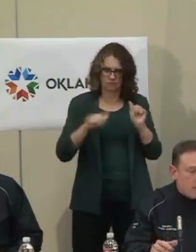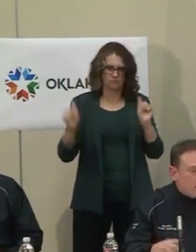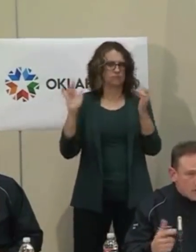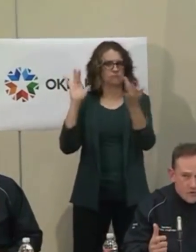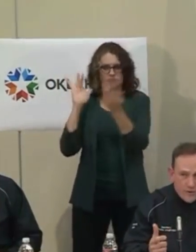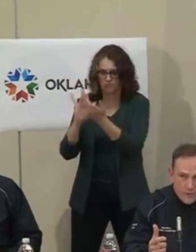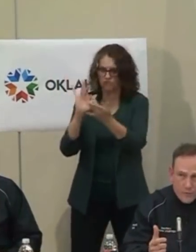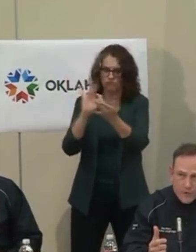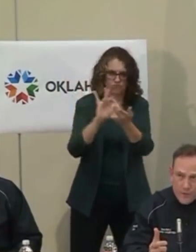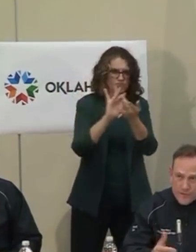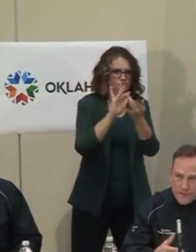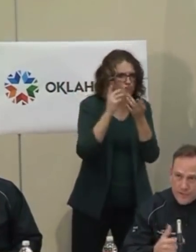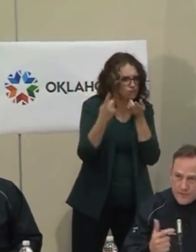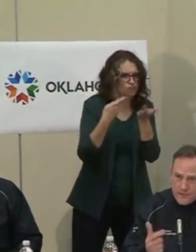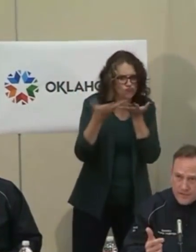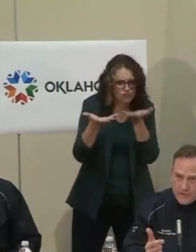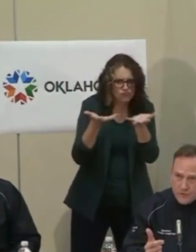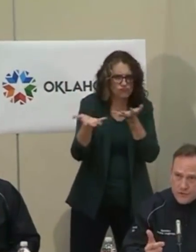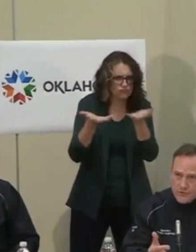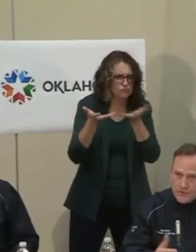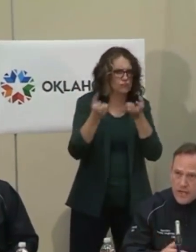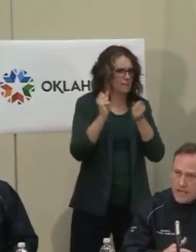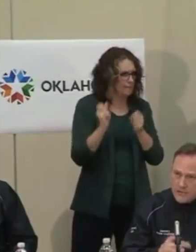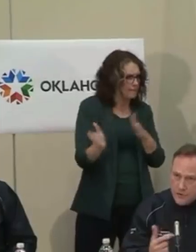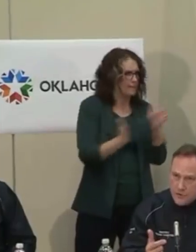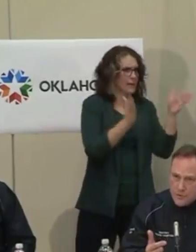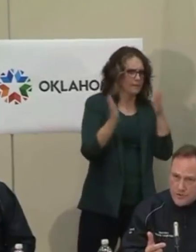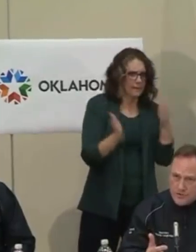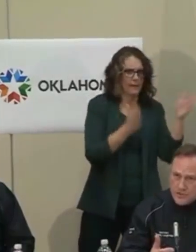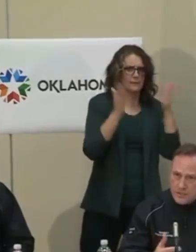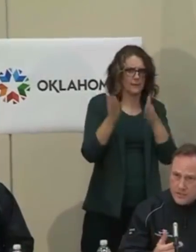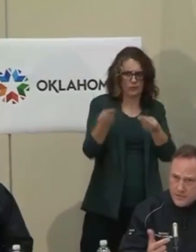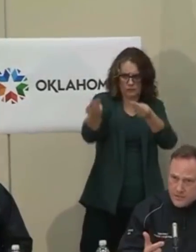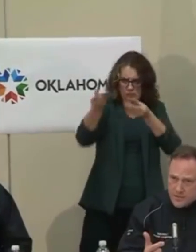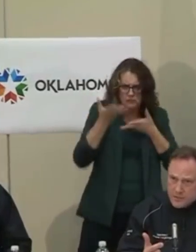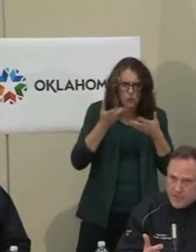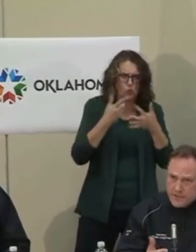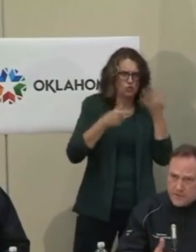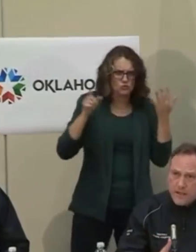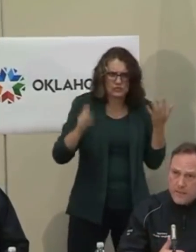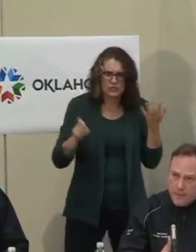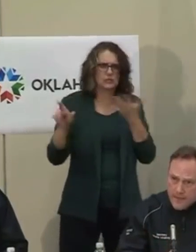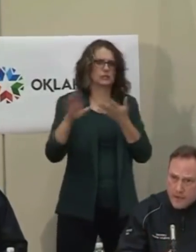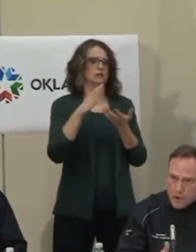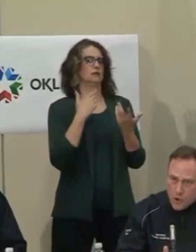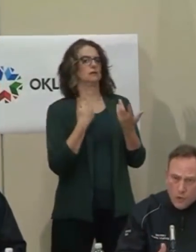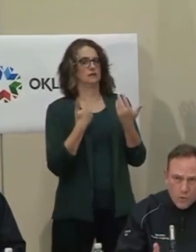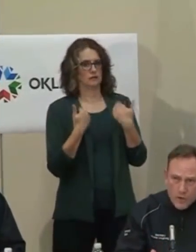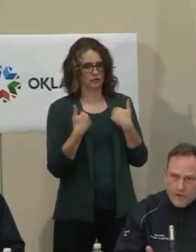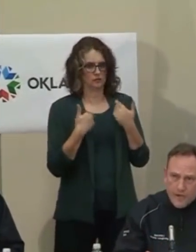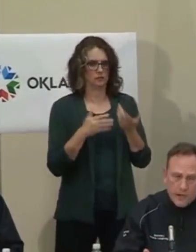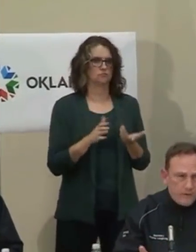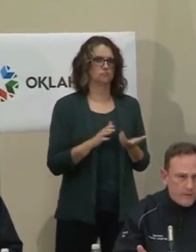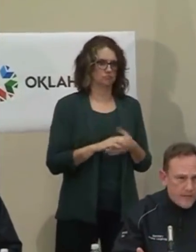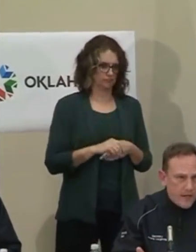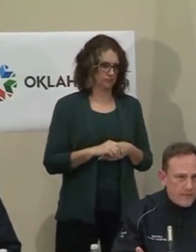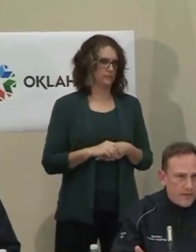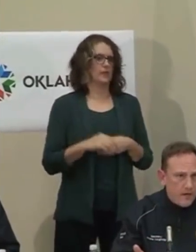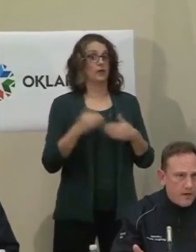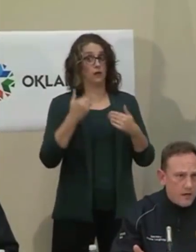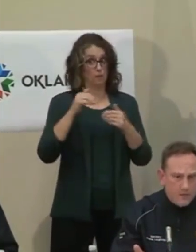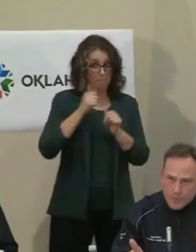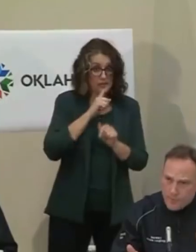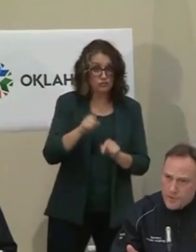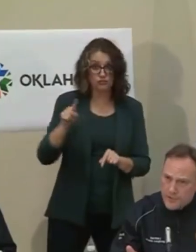but also in their own preparation. Each of these institutions has their own emergency contingency plans. They are all well down the